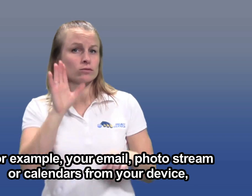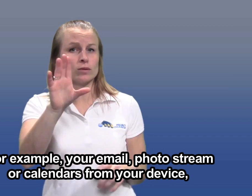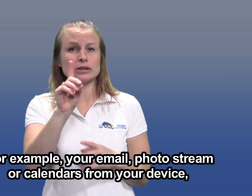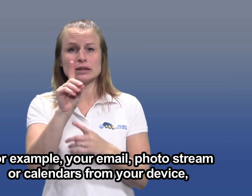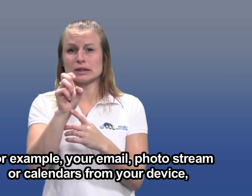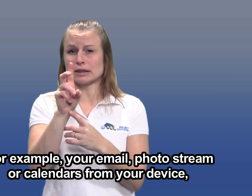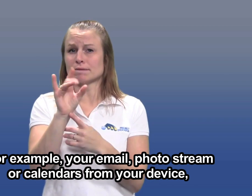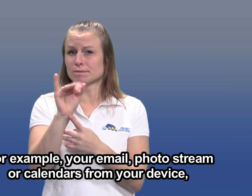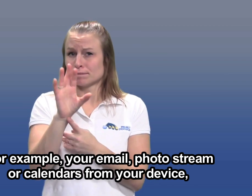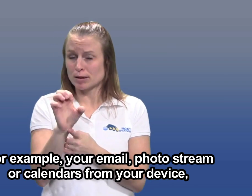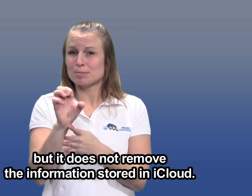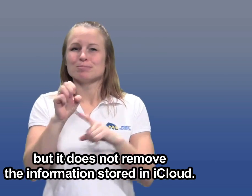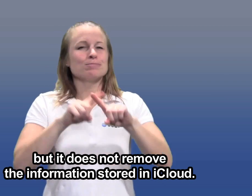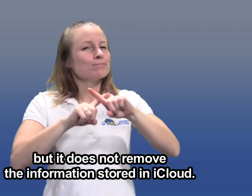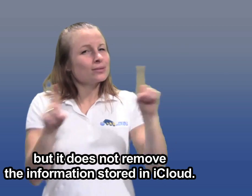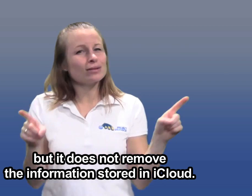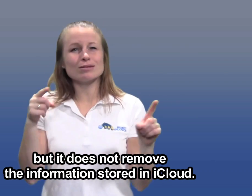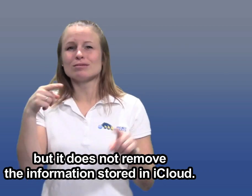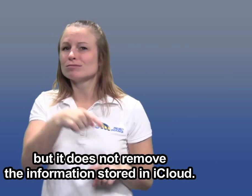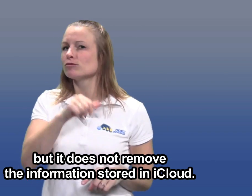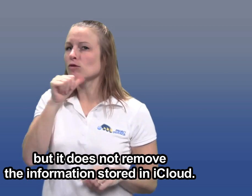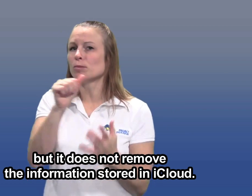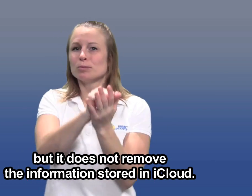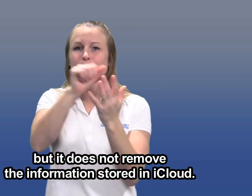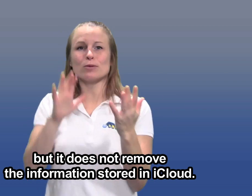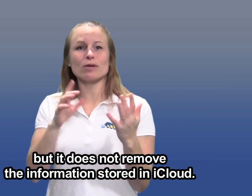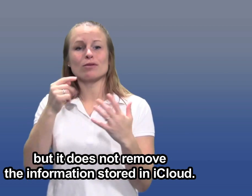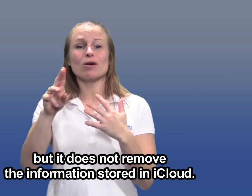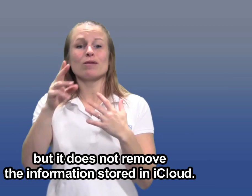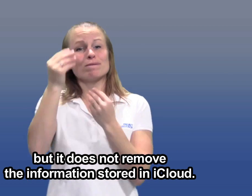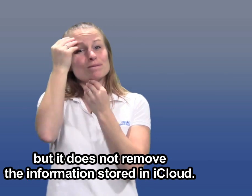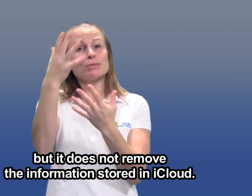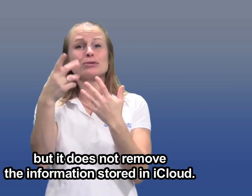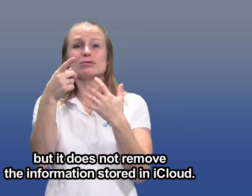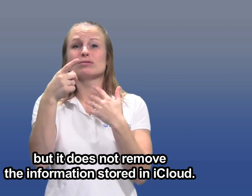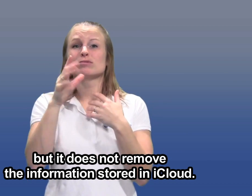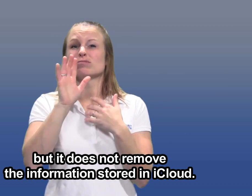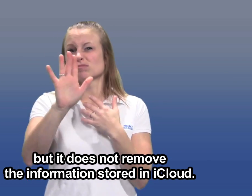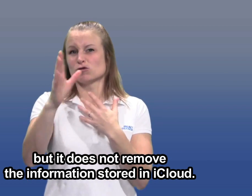your device. But it does not remove the information stored in iCloud.